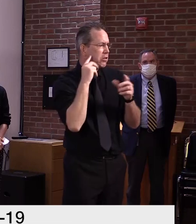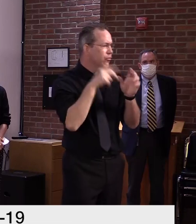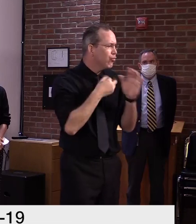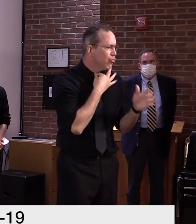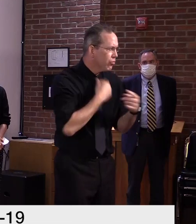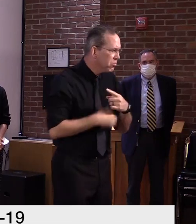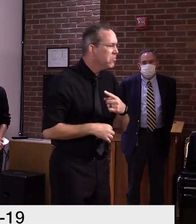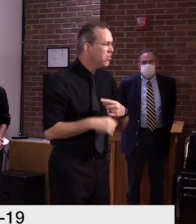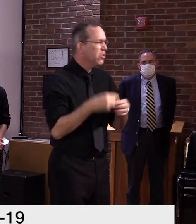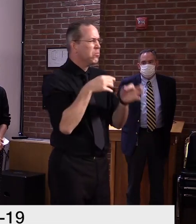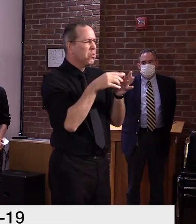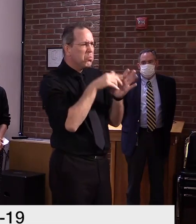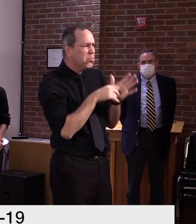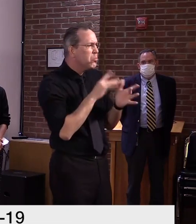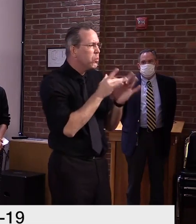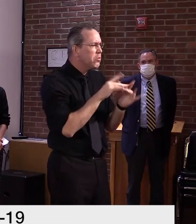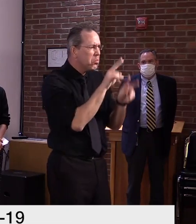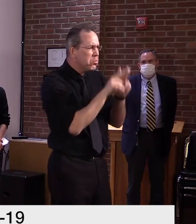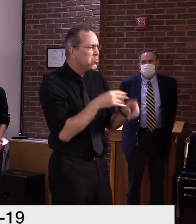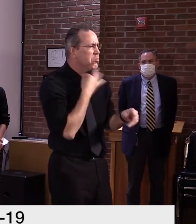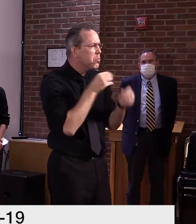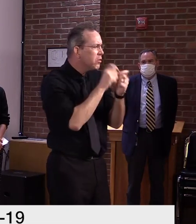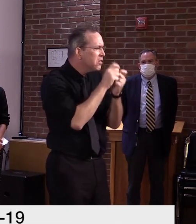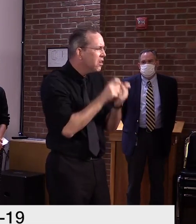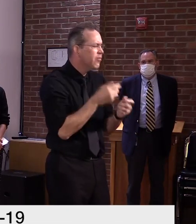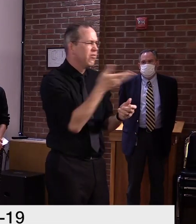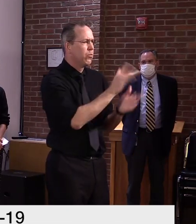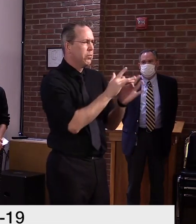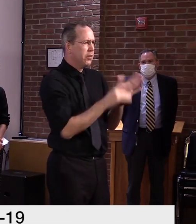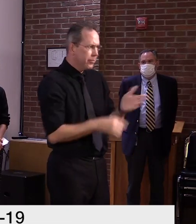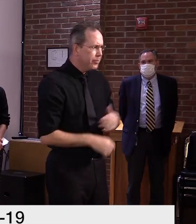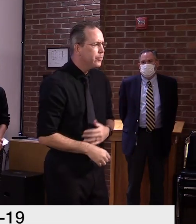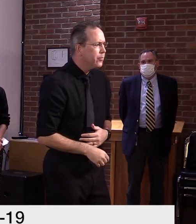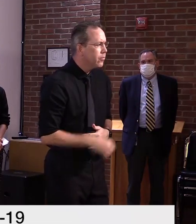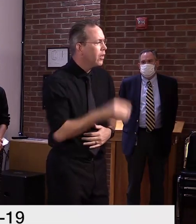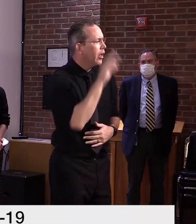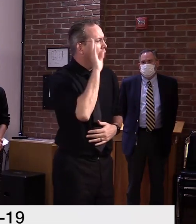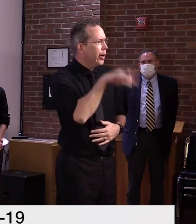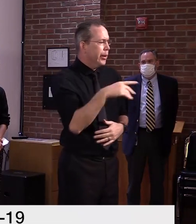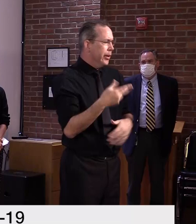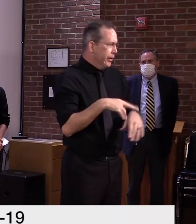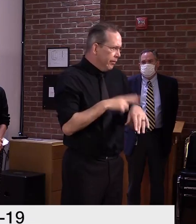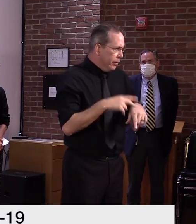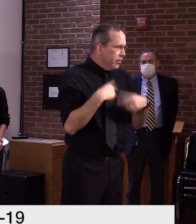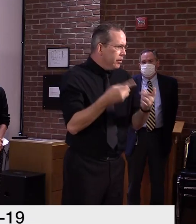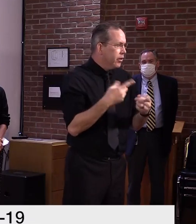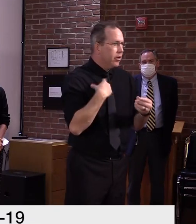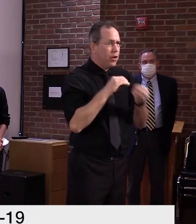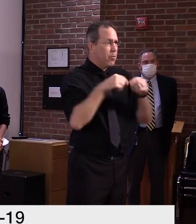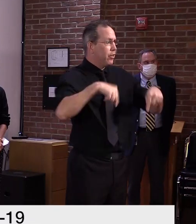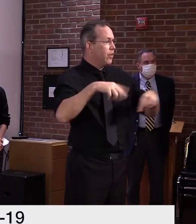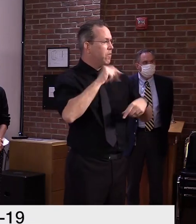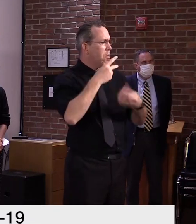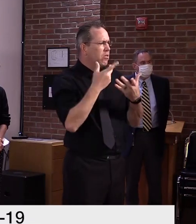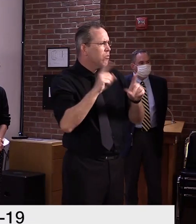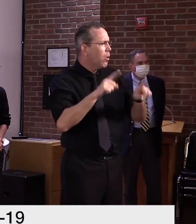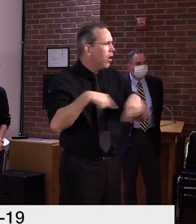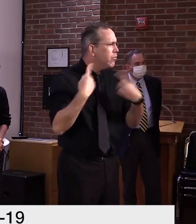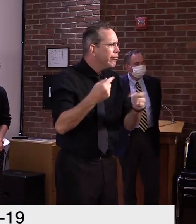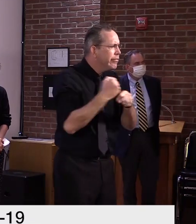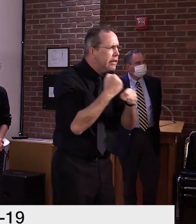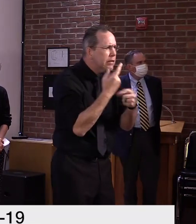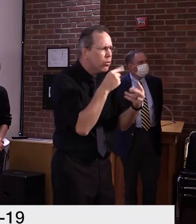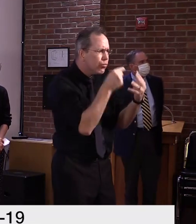As everyone knows, we have not only been closely monitoring our data here in Vermont, but we are also keeping a close eye on the regional